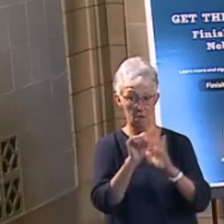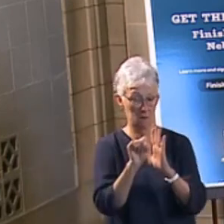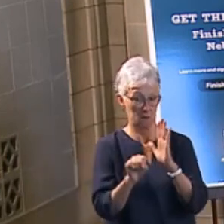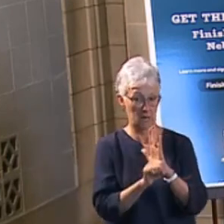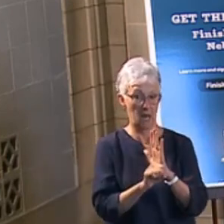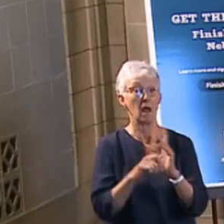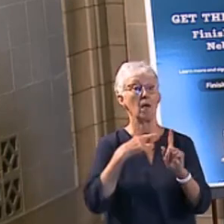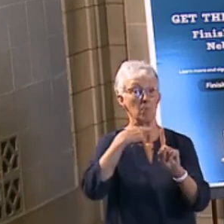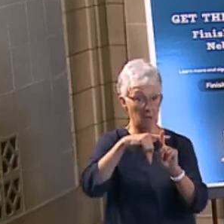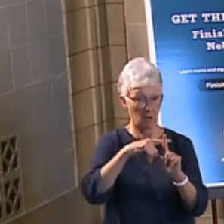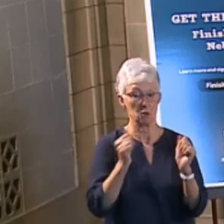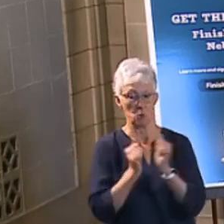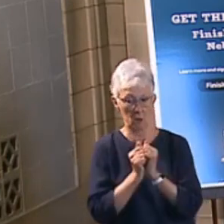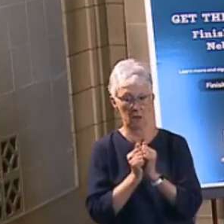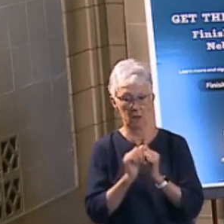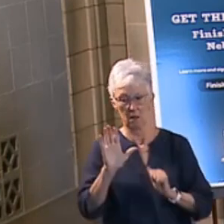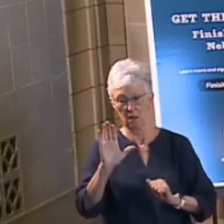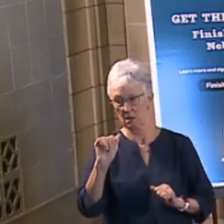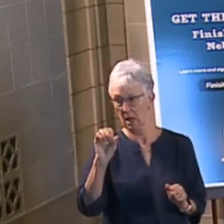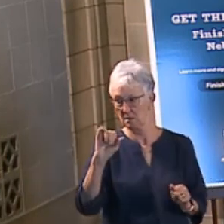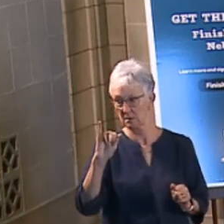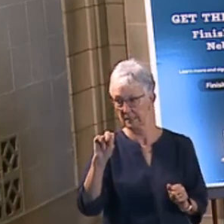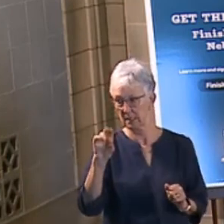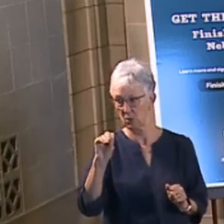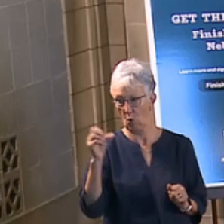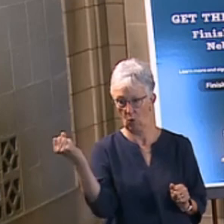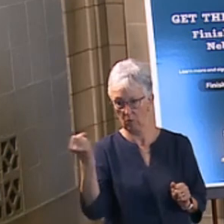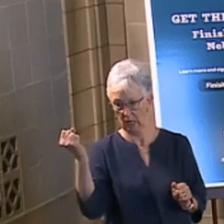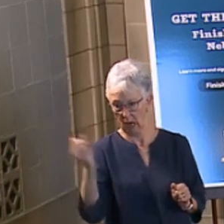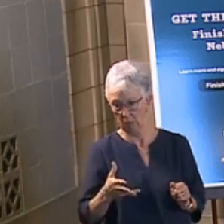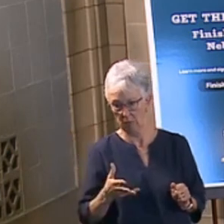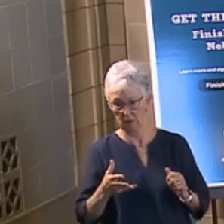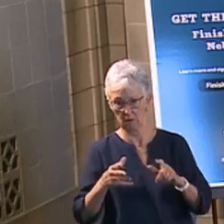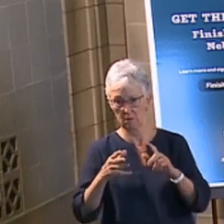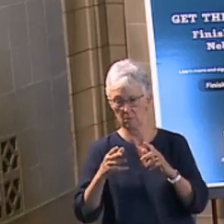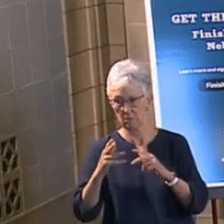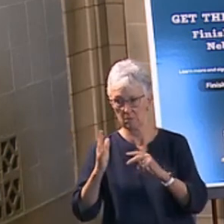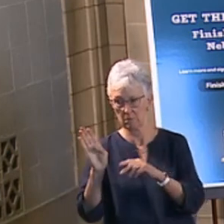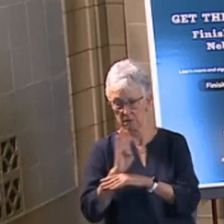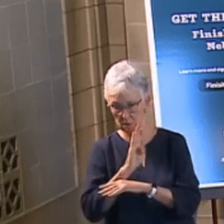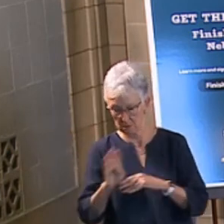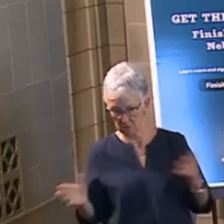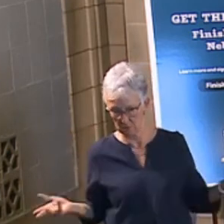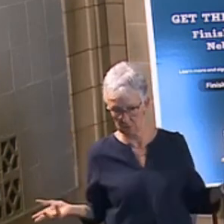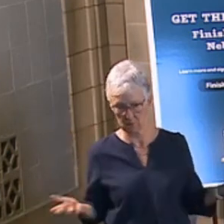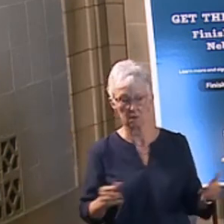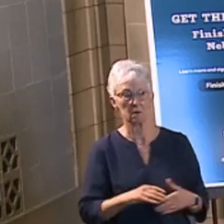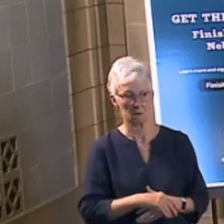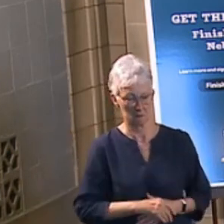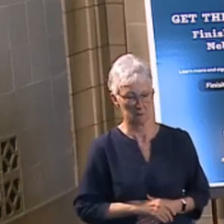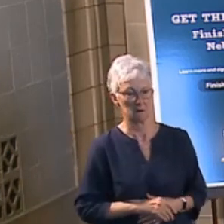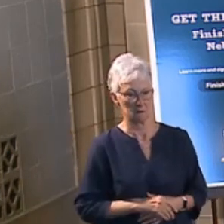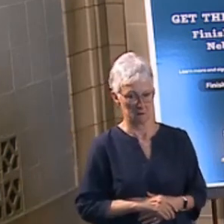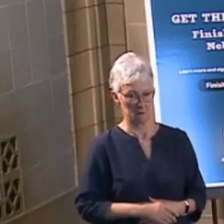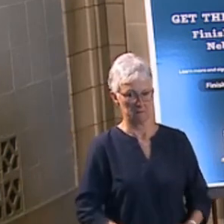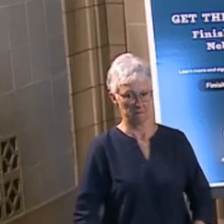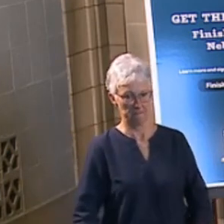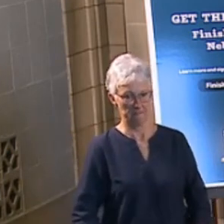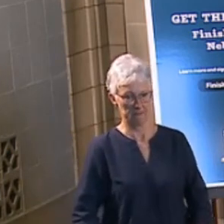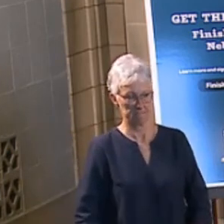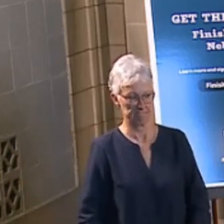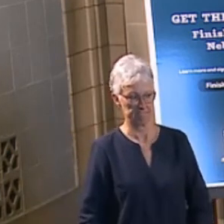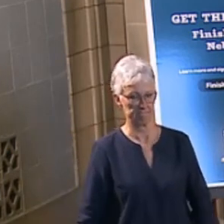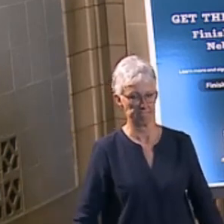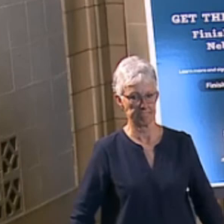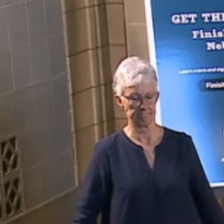So the question was, well, do I have concern that people could be putting up racetracks all over the state and then putting up casinos within those racetracks? And this is